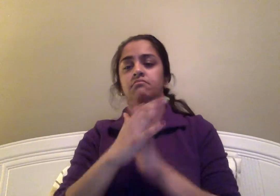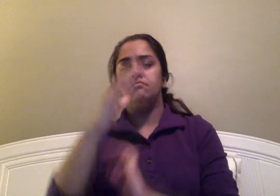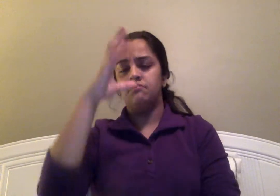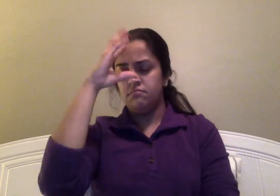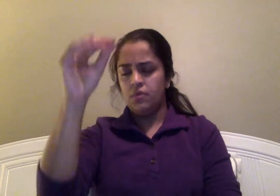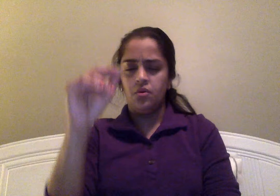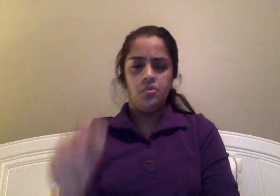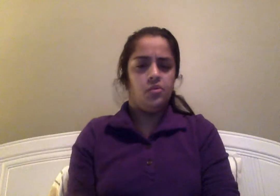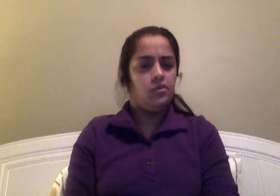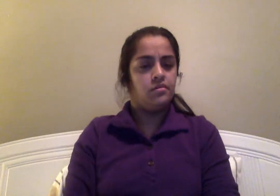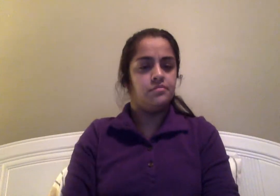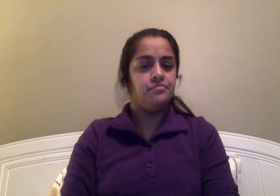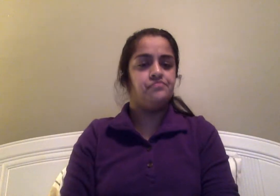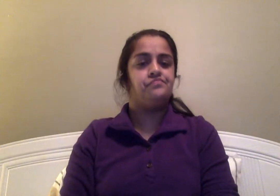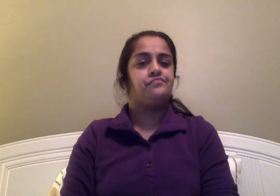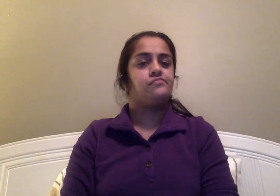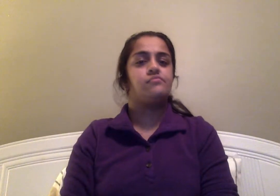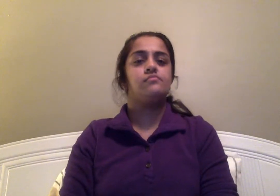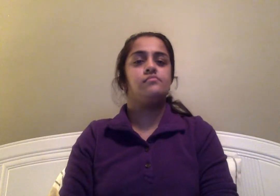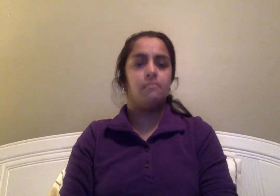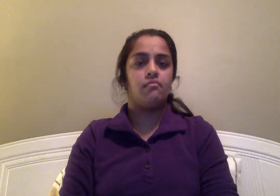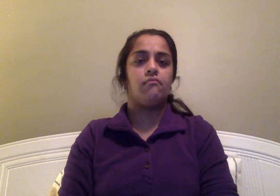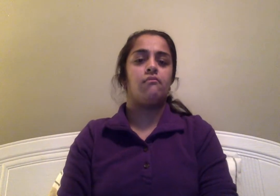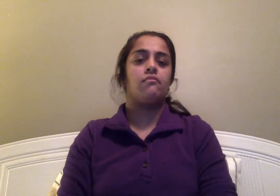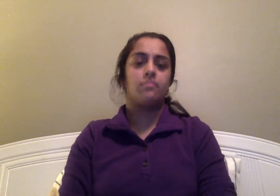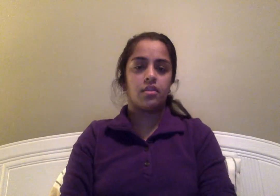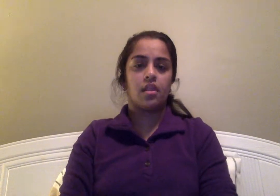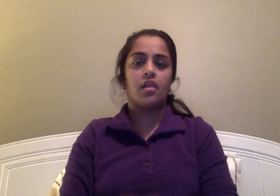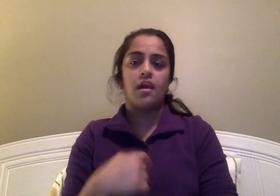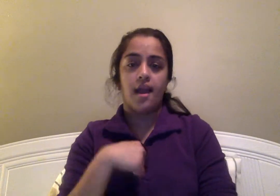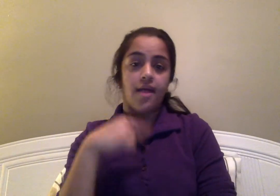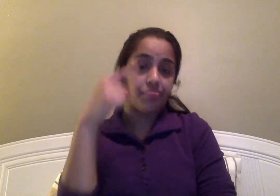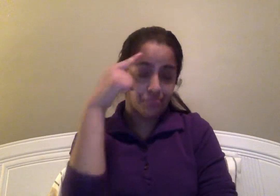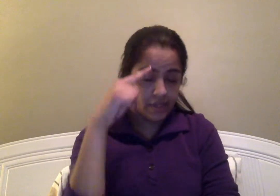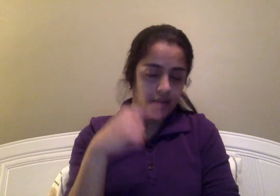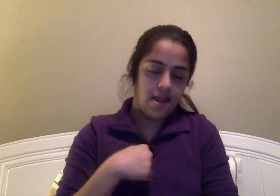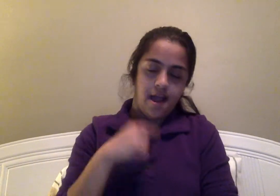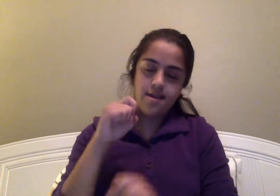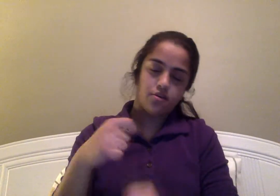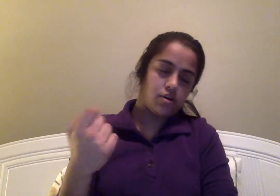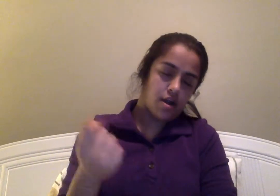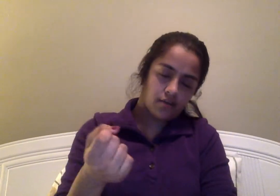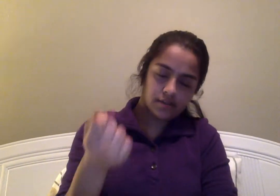boy, I think I could understand,